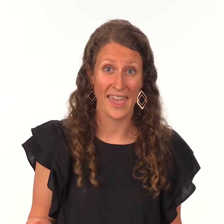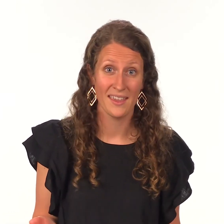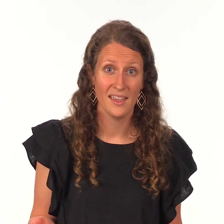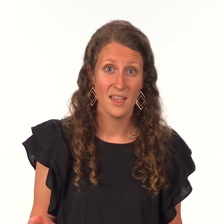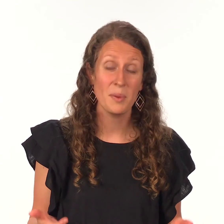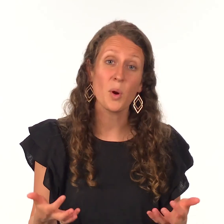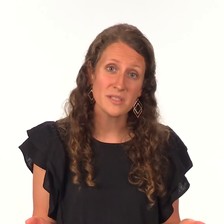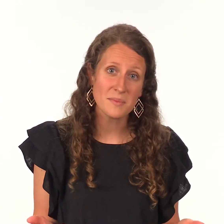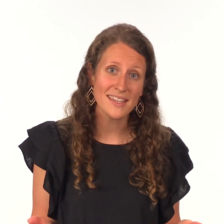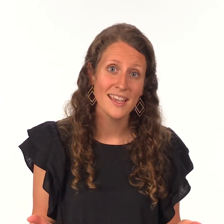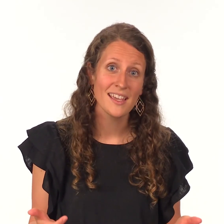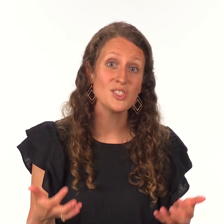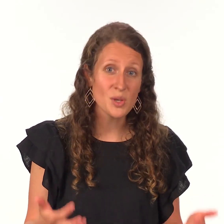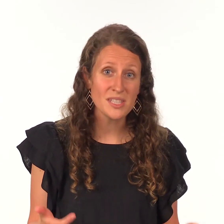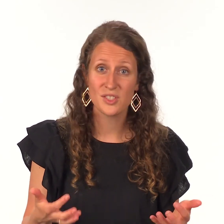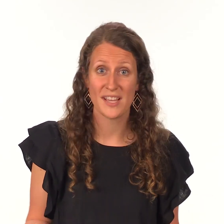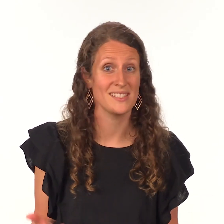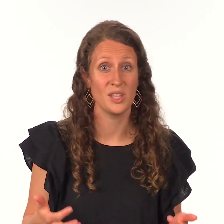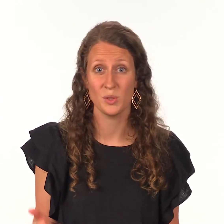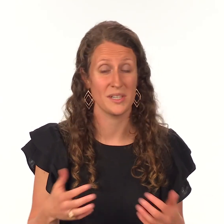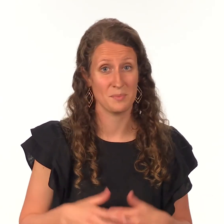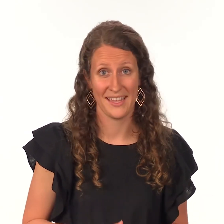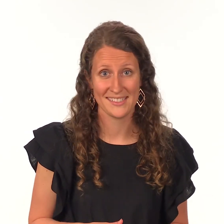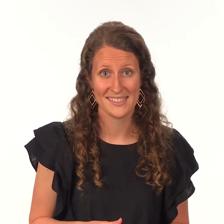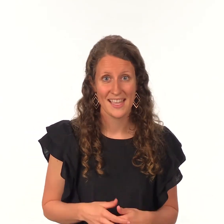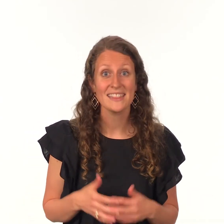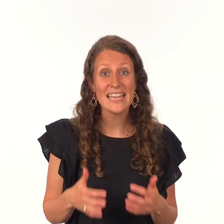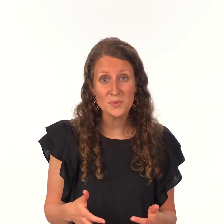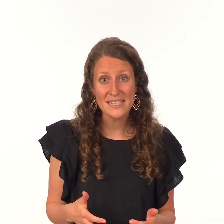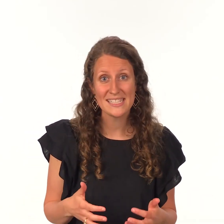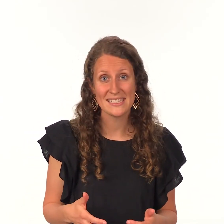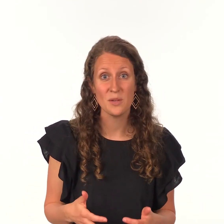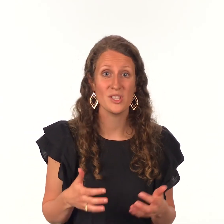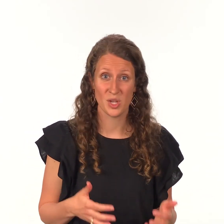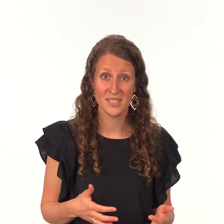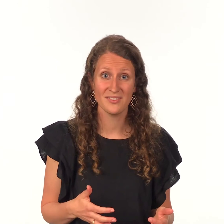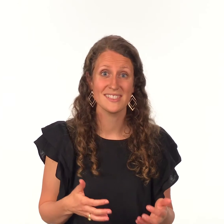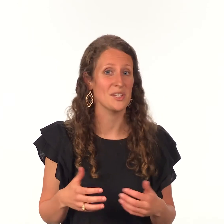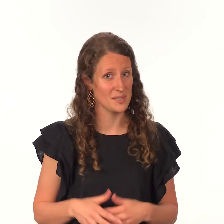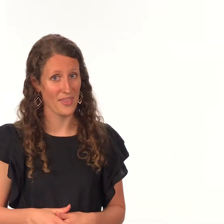but ultimately joseph trusted the lord's plans let's read to see what joseph tells his brothers